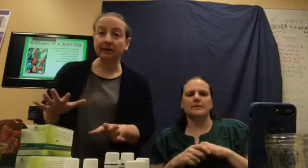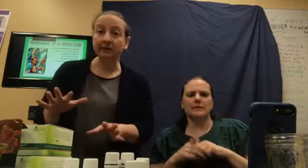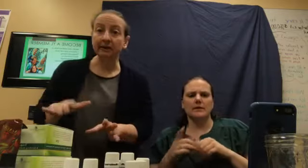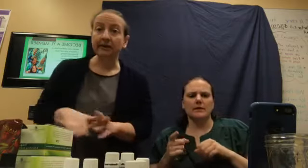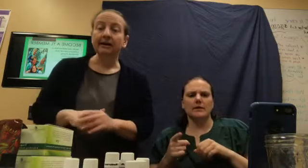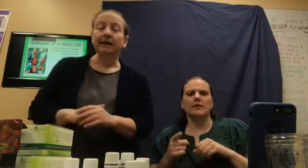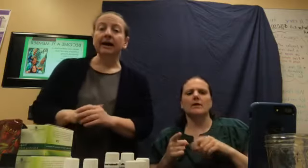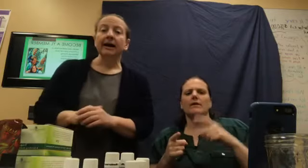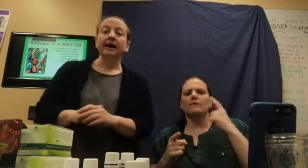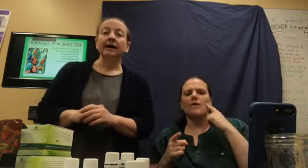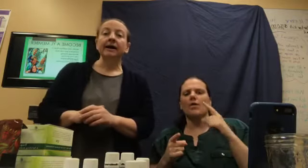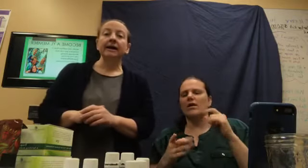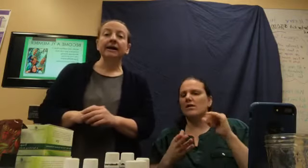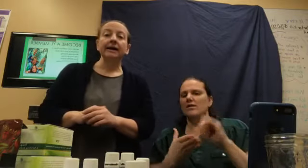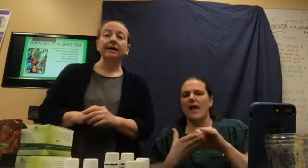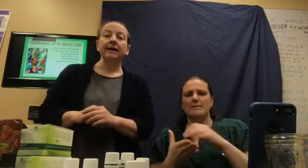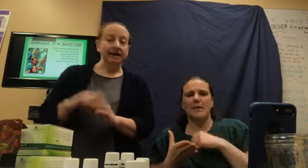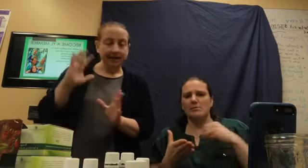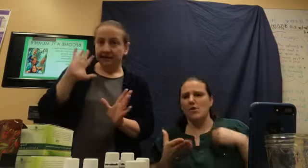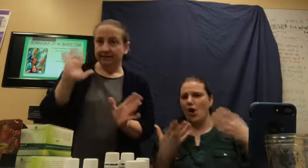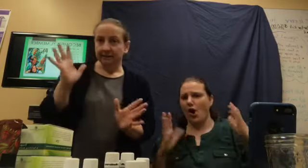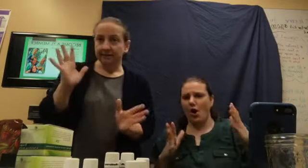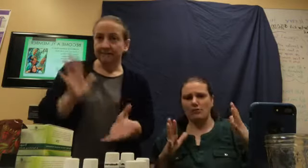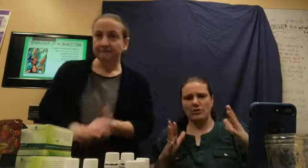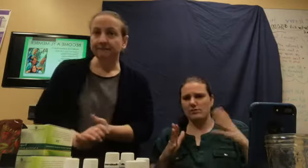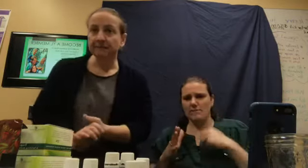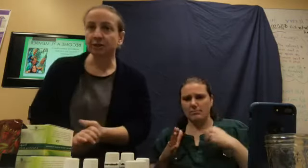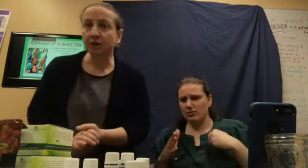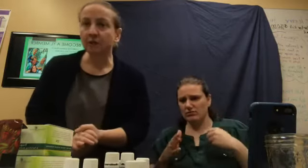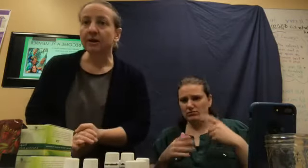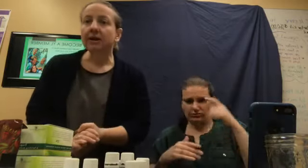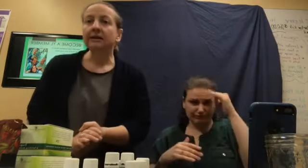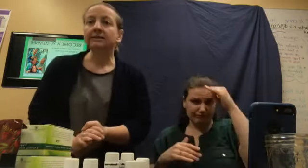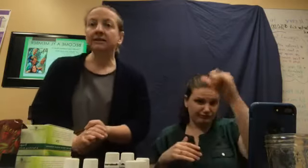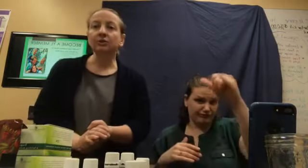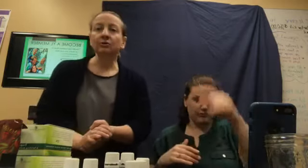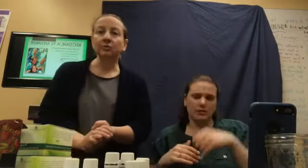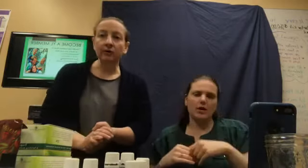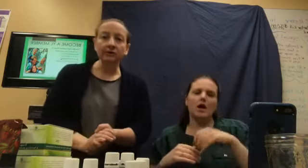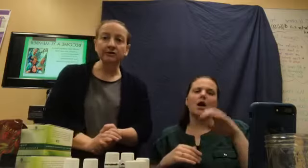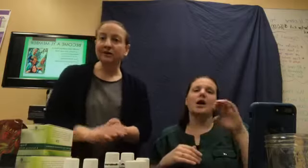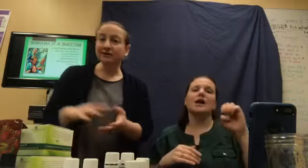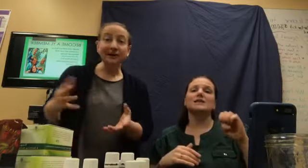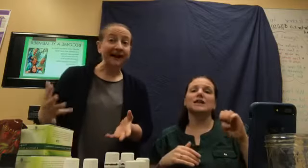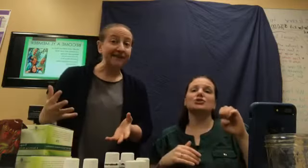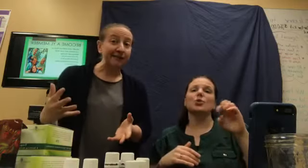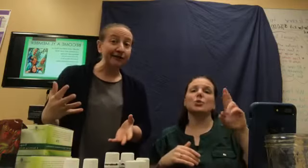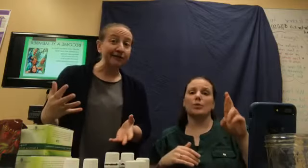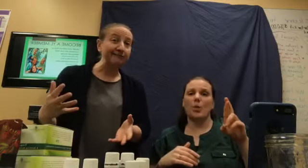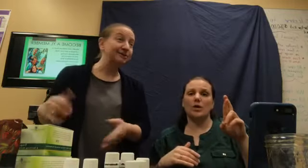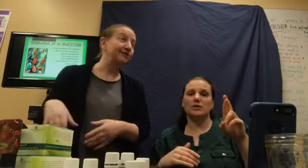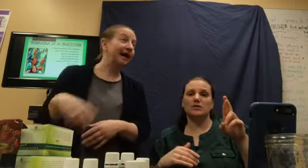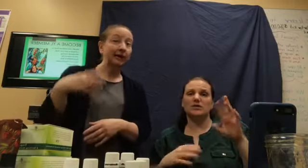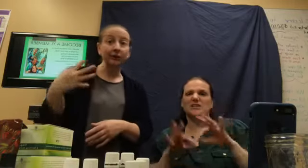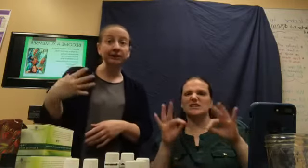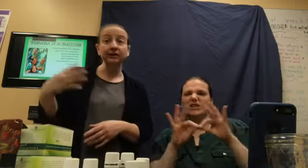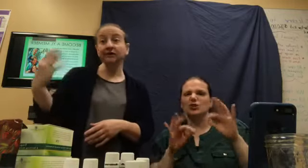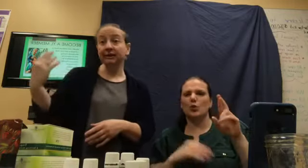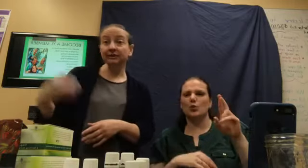member. Uh. And it's awesome. So, essential rewards. We also have that program. So, not only are you getting